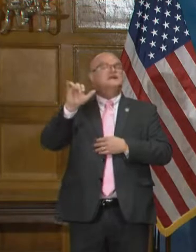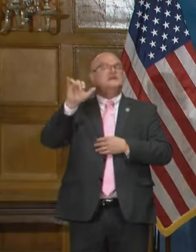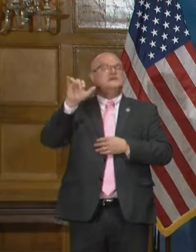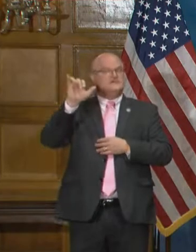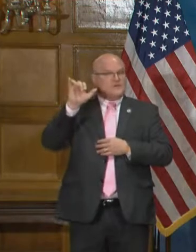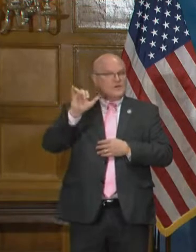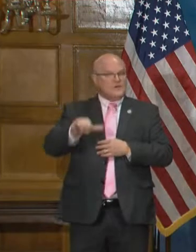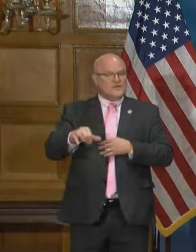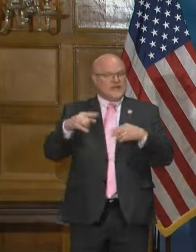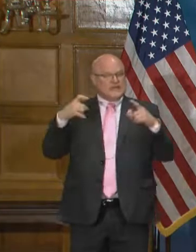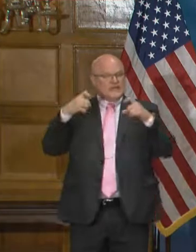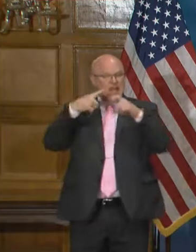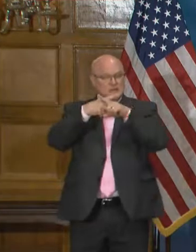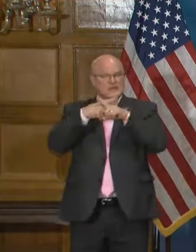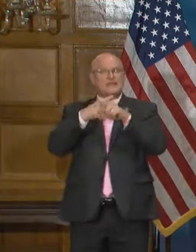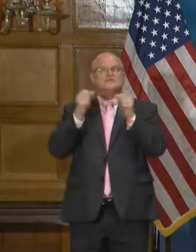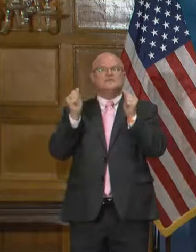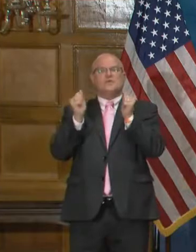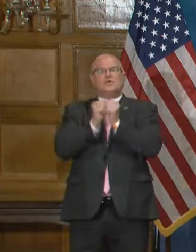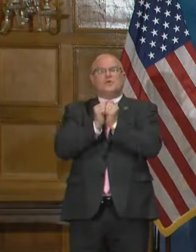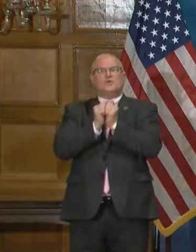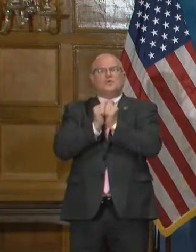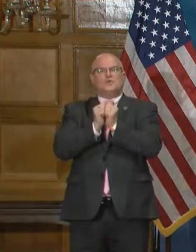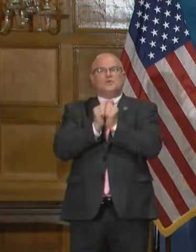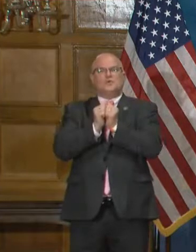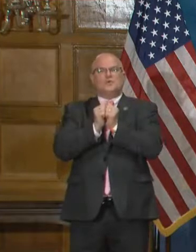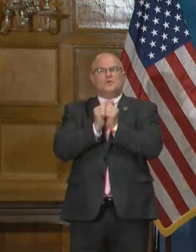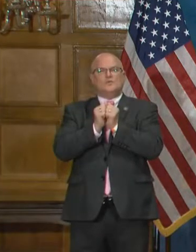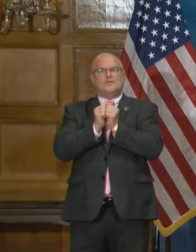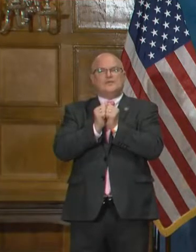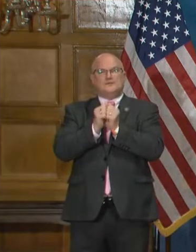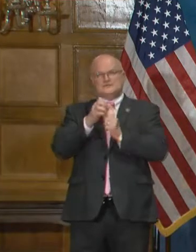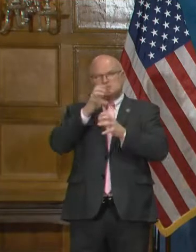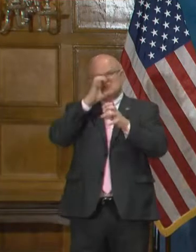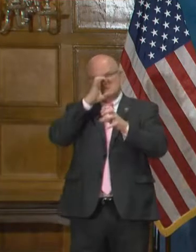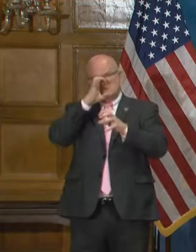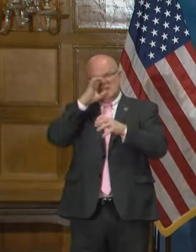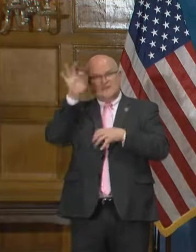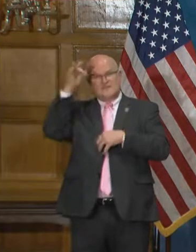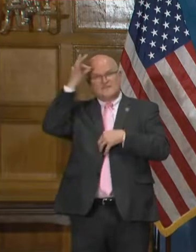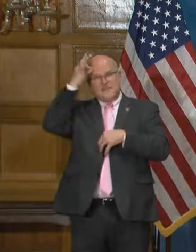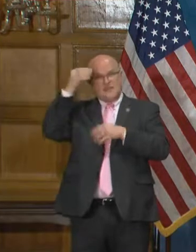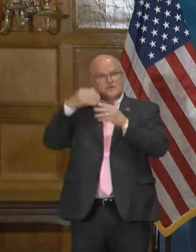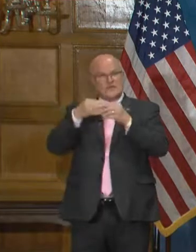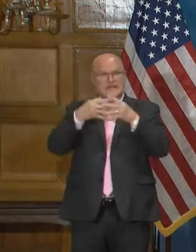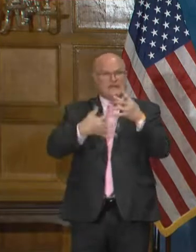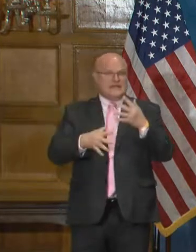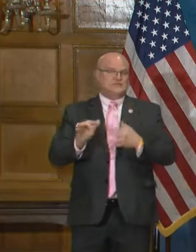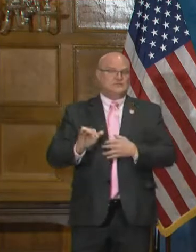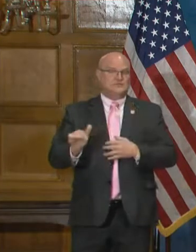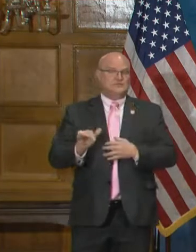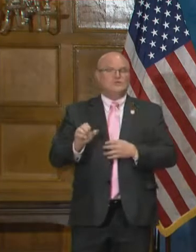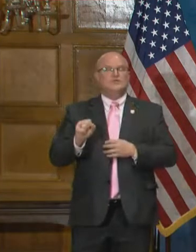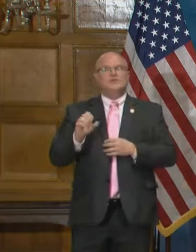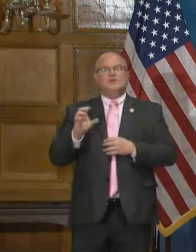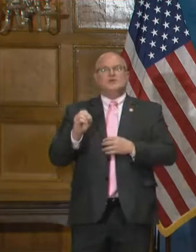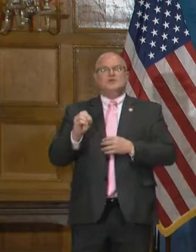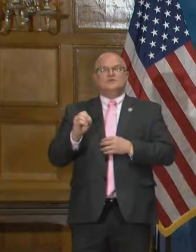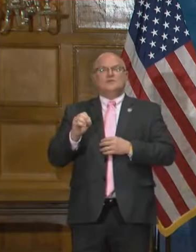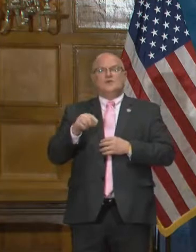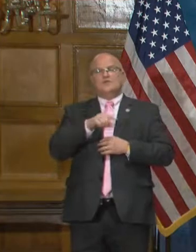uh, complicates it along with, uh, the strict federal guidelines that have come along. So, uh,